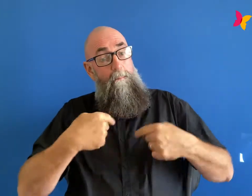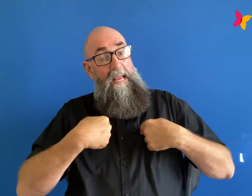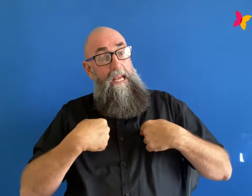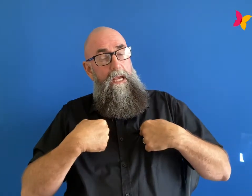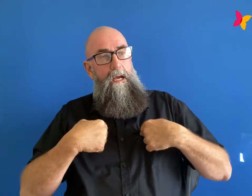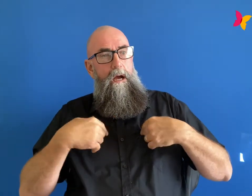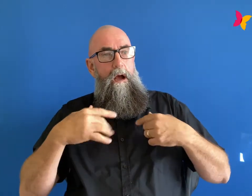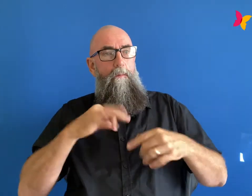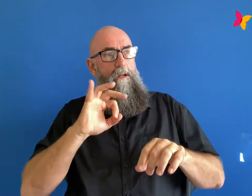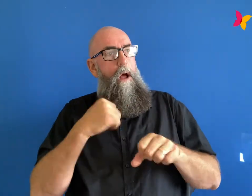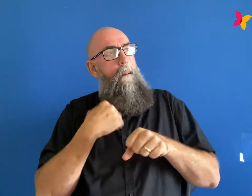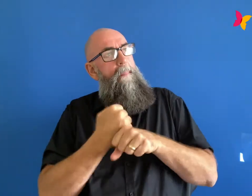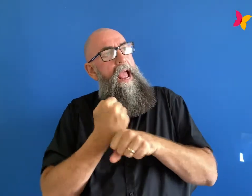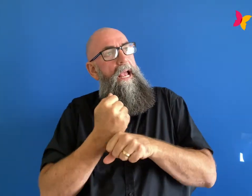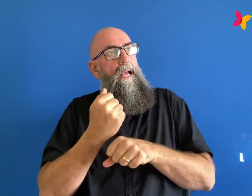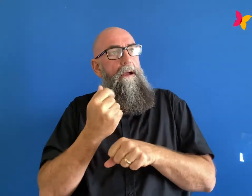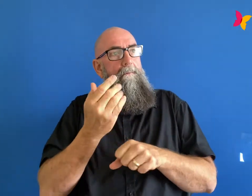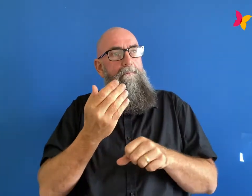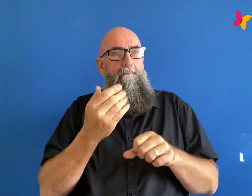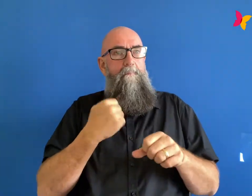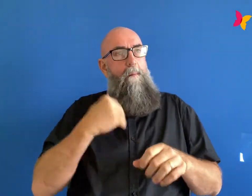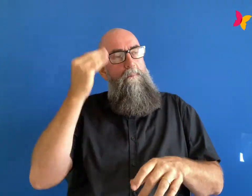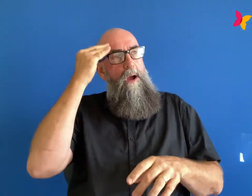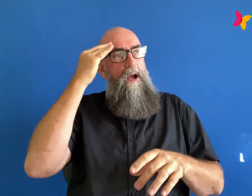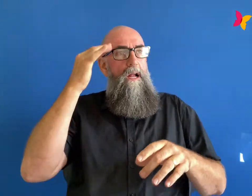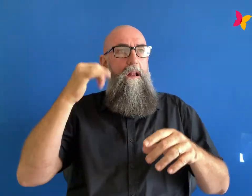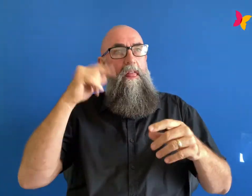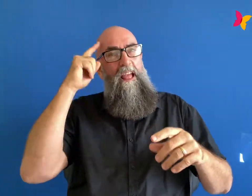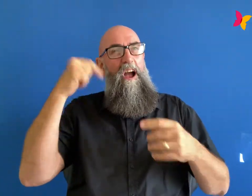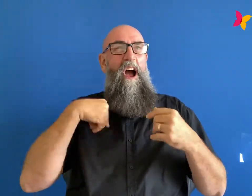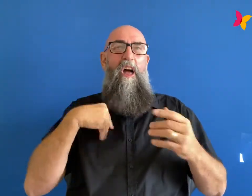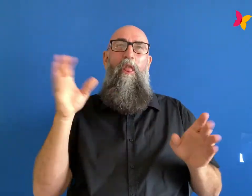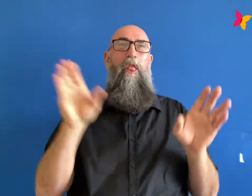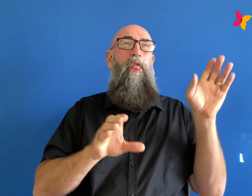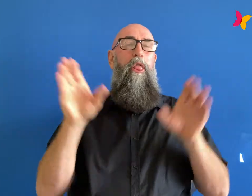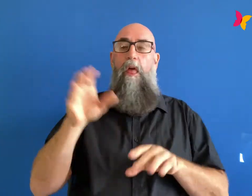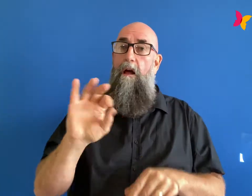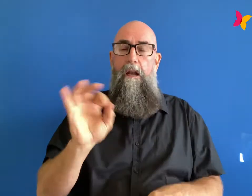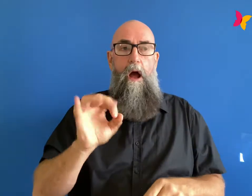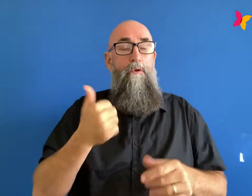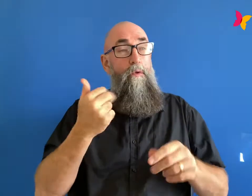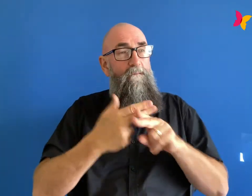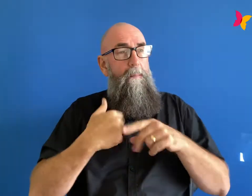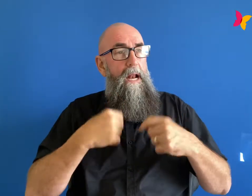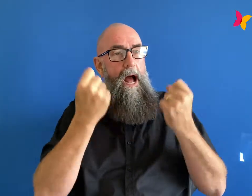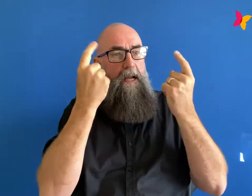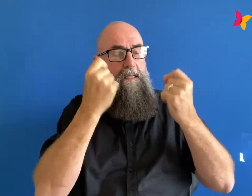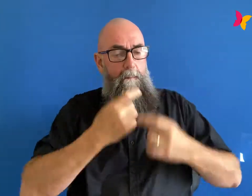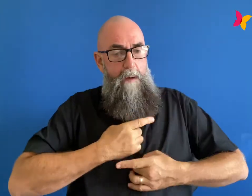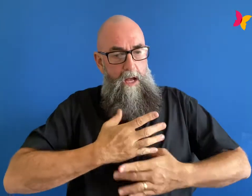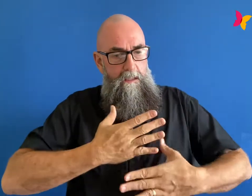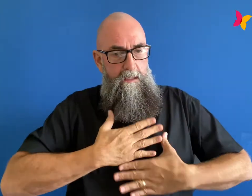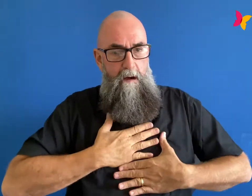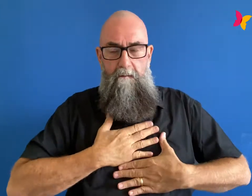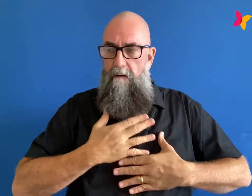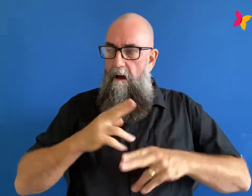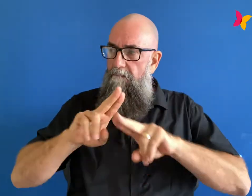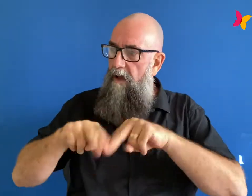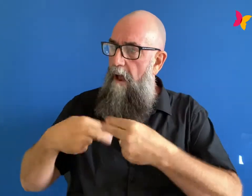more importantly it opened up a door for education and understanding for myself and for my family it allowed us to start